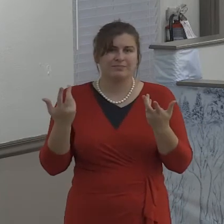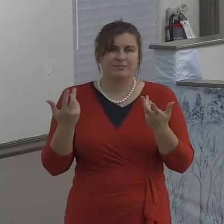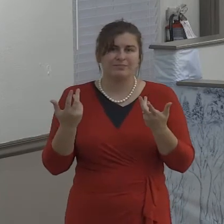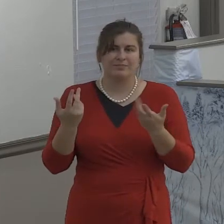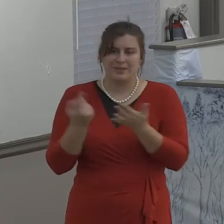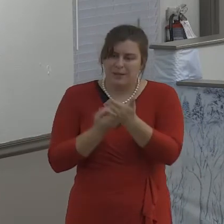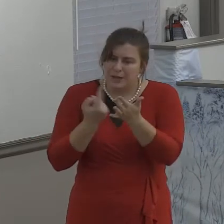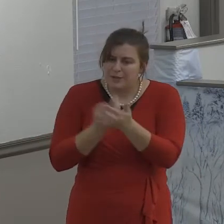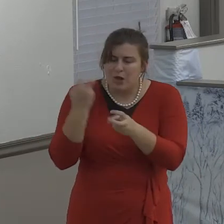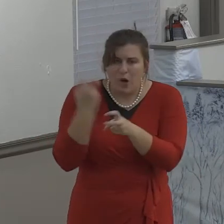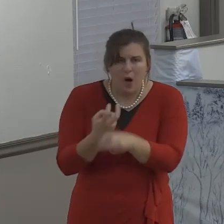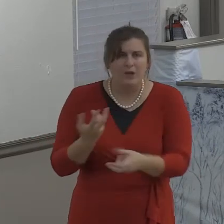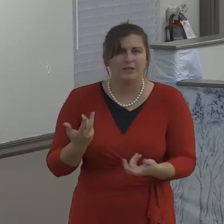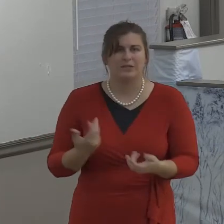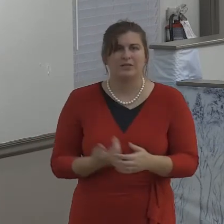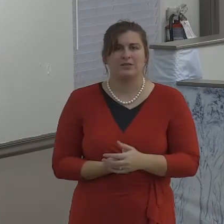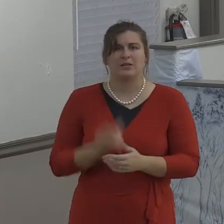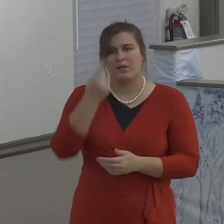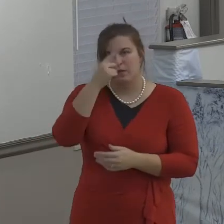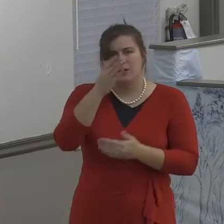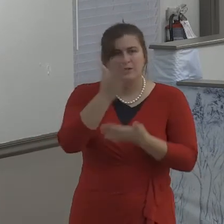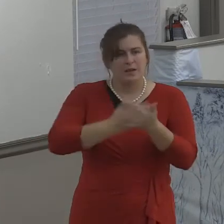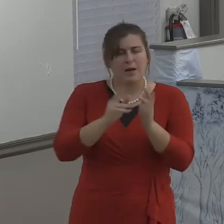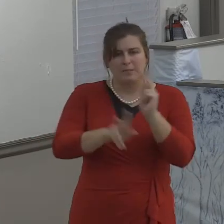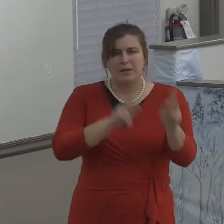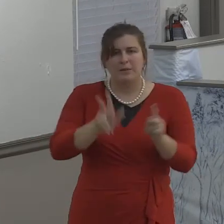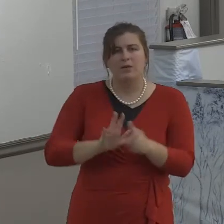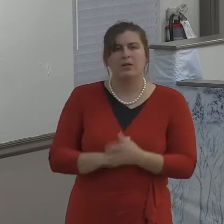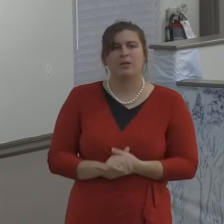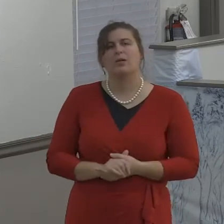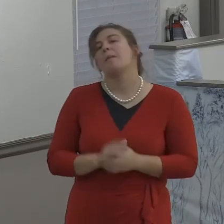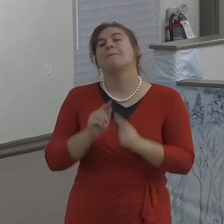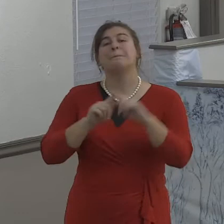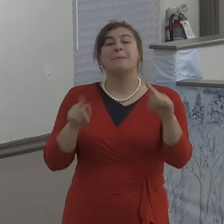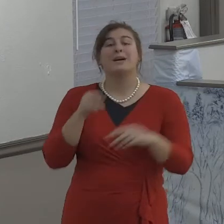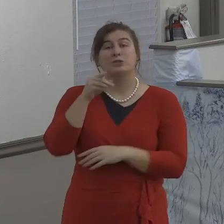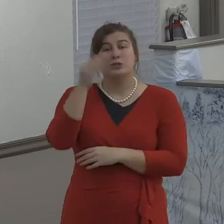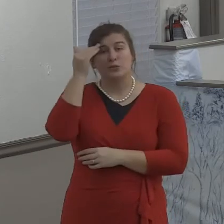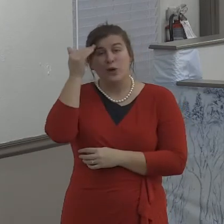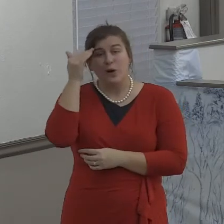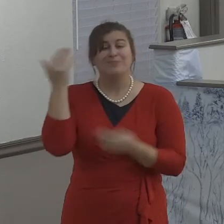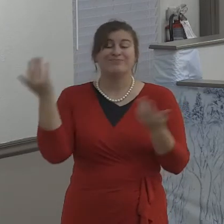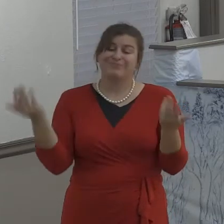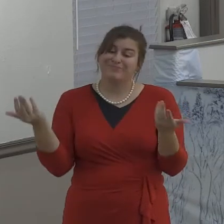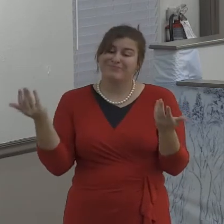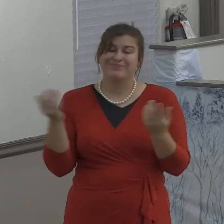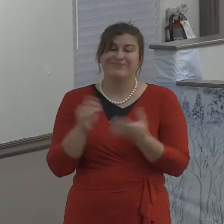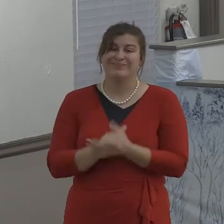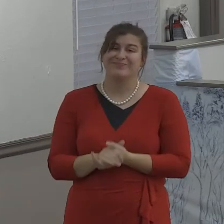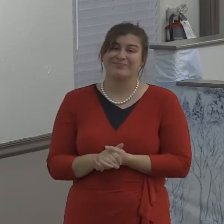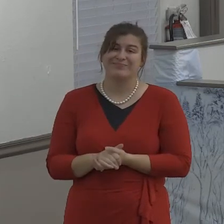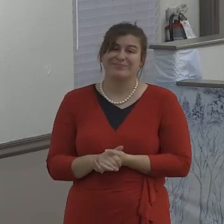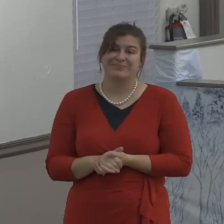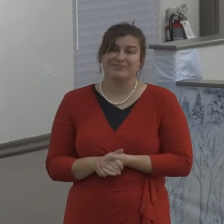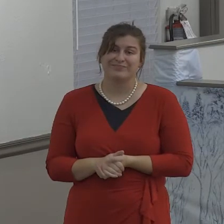if it has to be asked for before it can be given then how are we any different than the lost world?